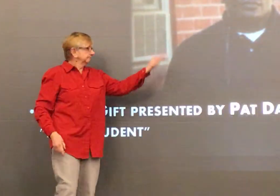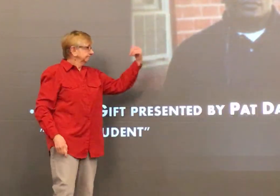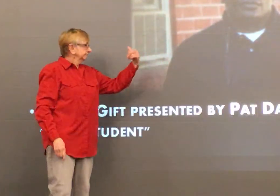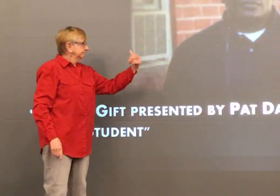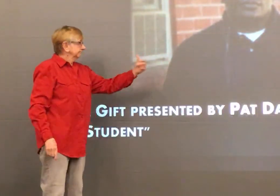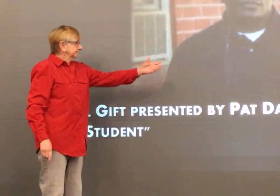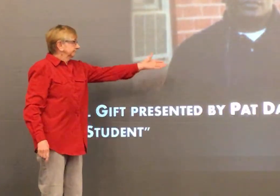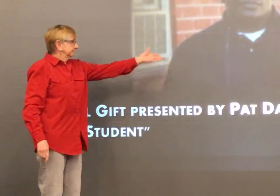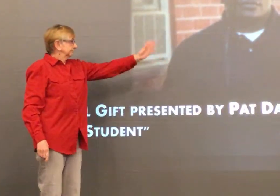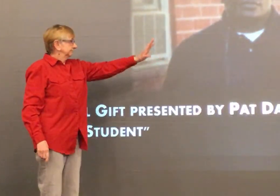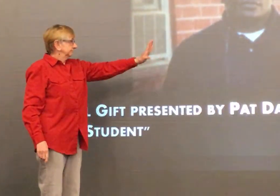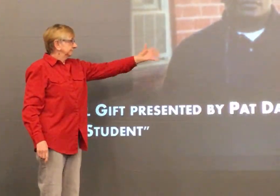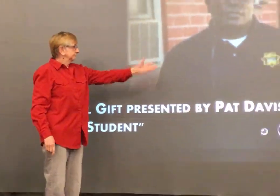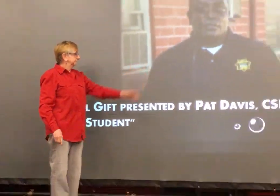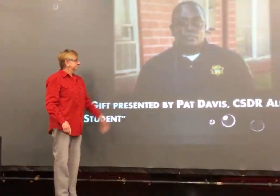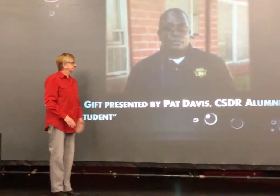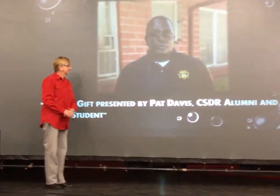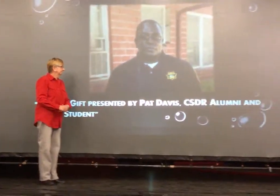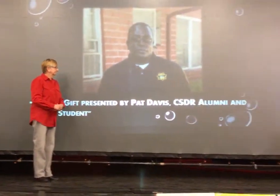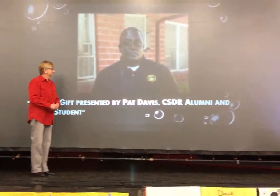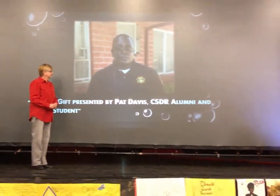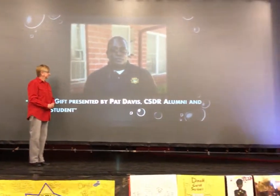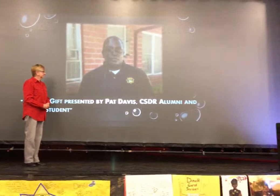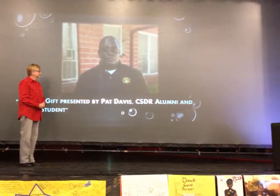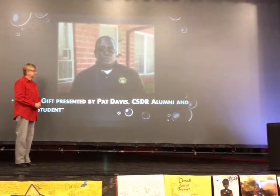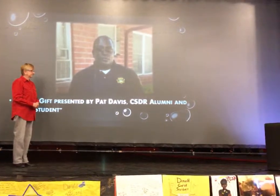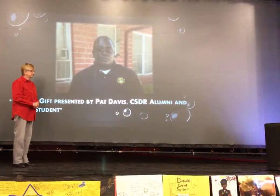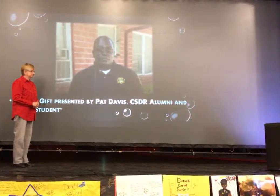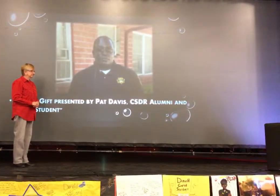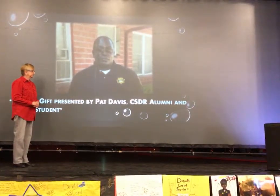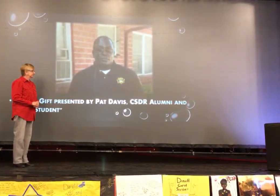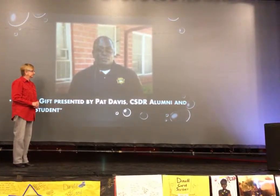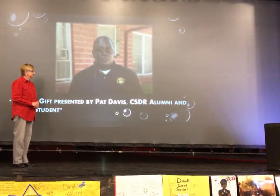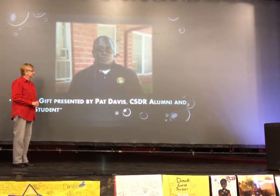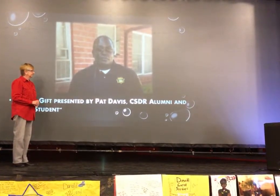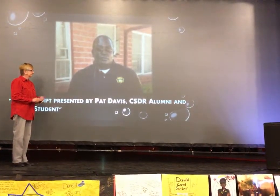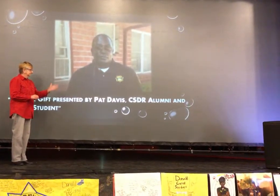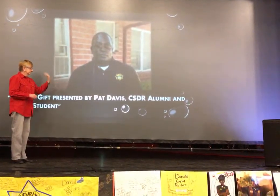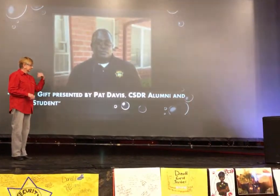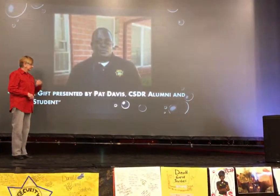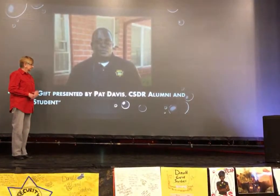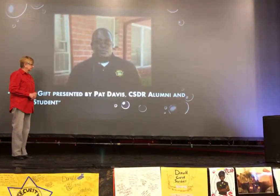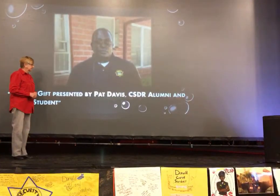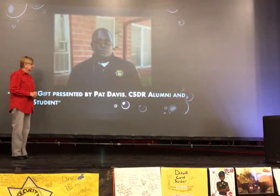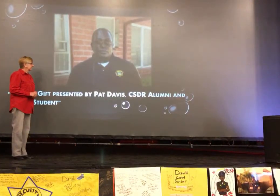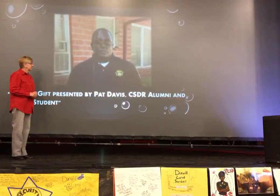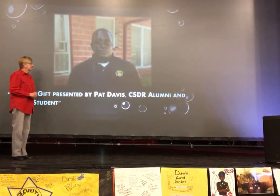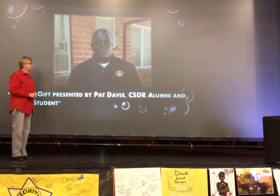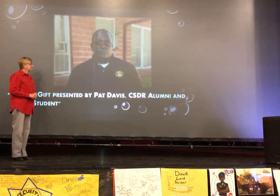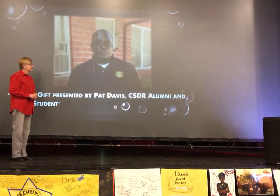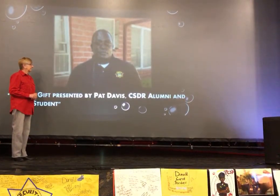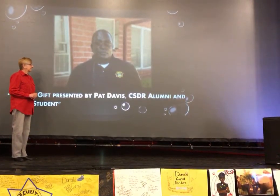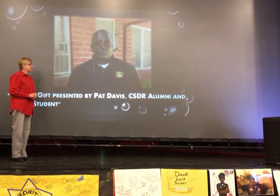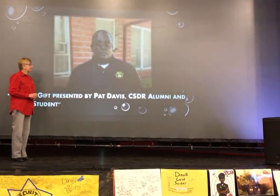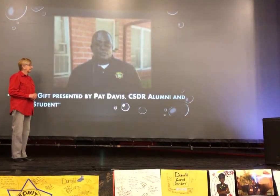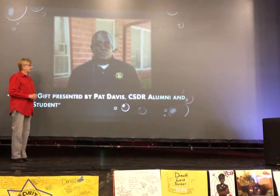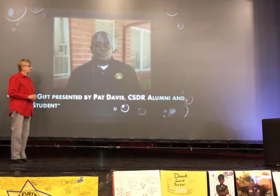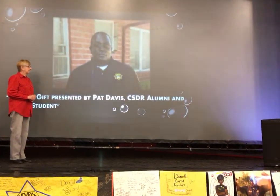this i have this quilt that i would like to show you a time to wanted